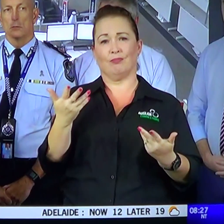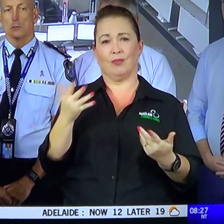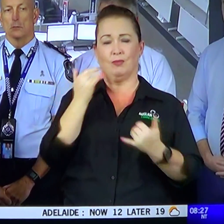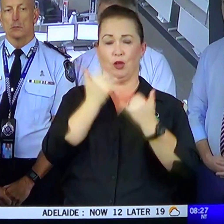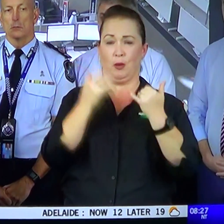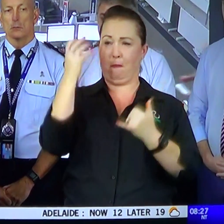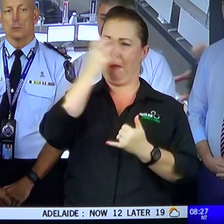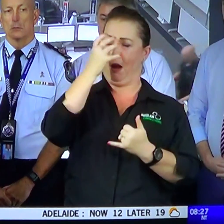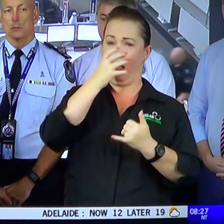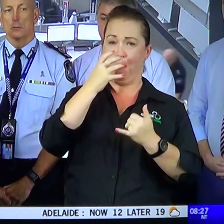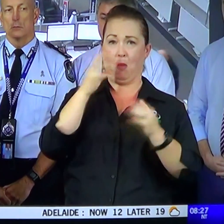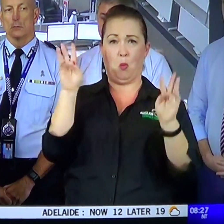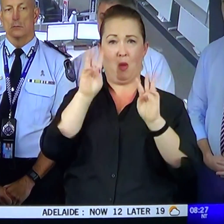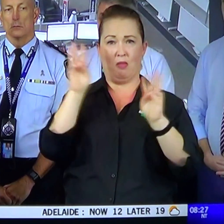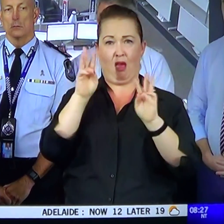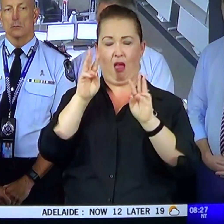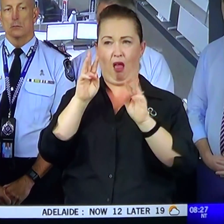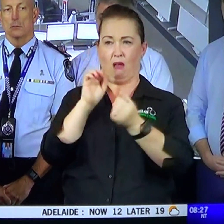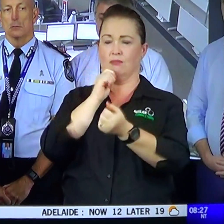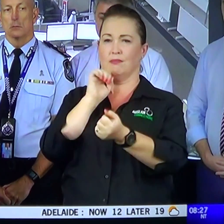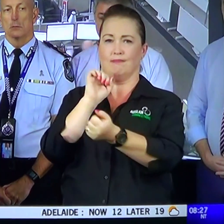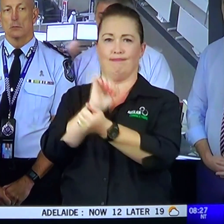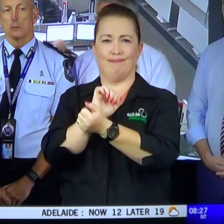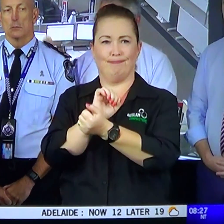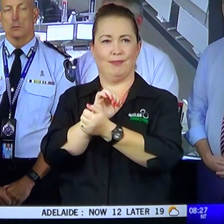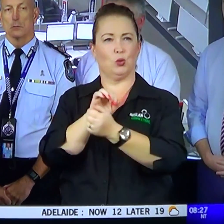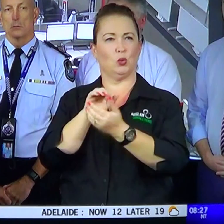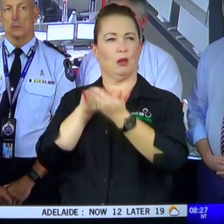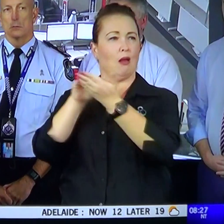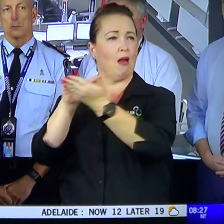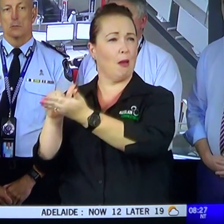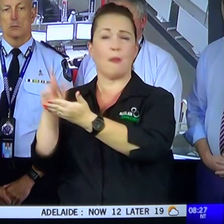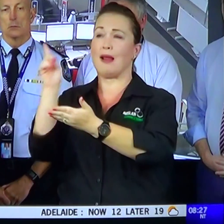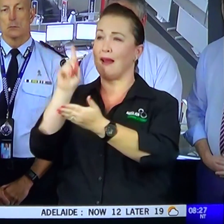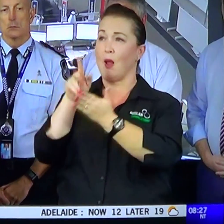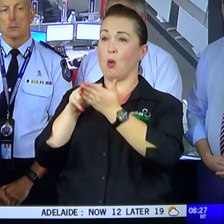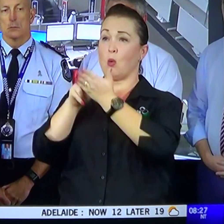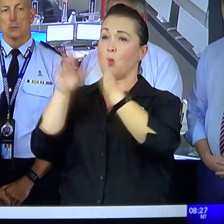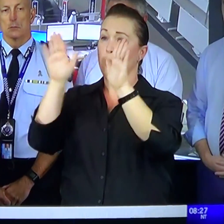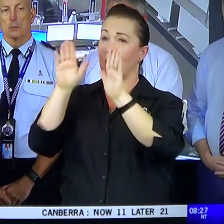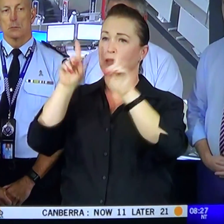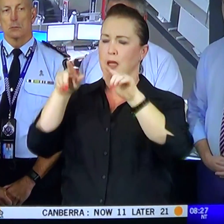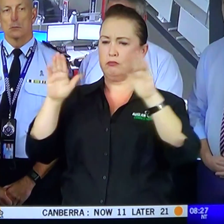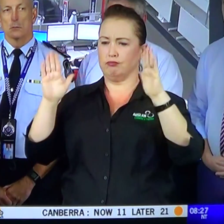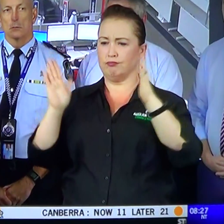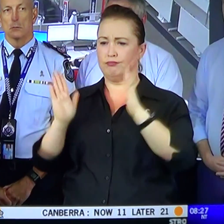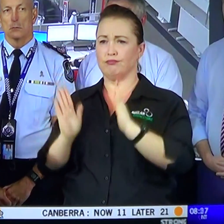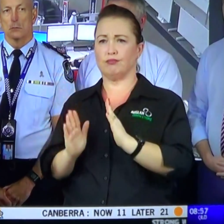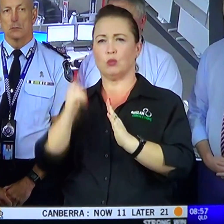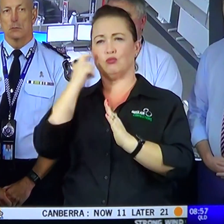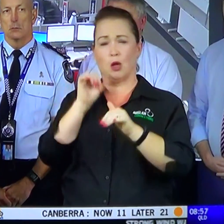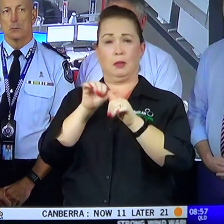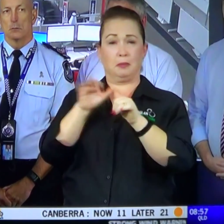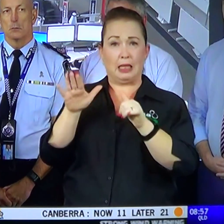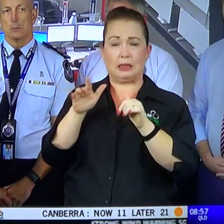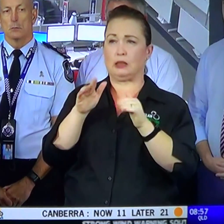recovery operations. But now that the weather is easing in the north, we are trying everything we can to